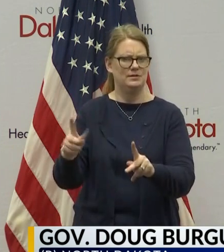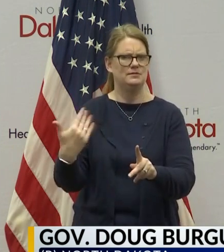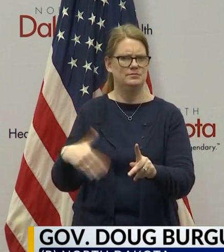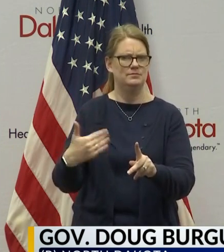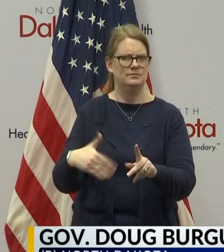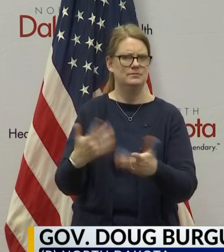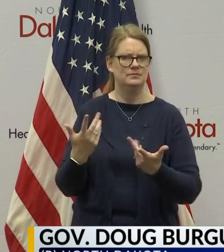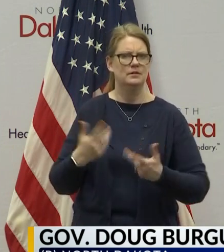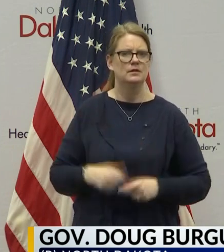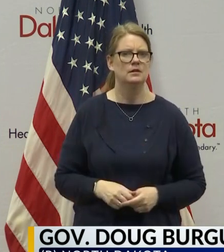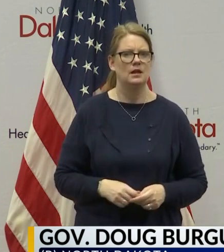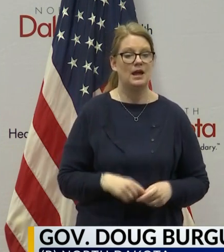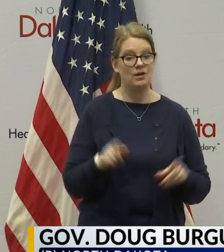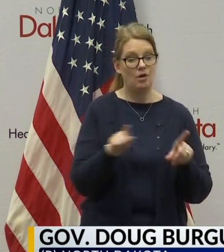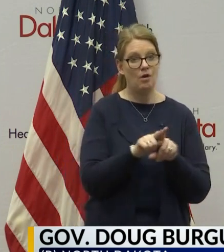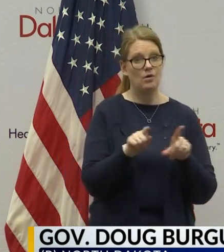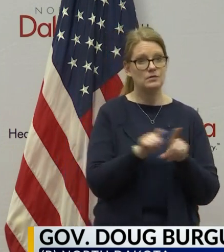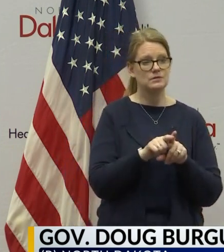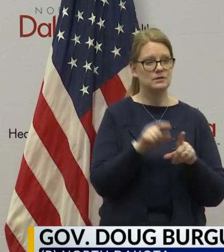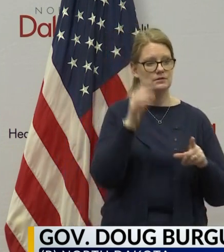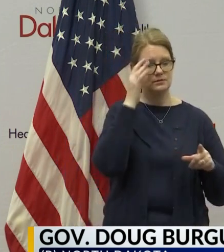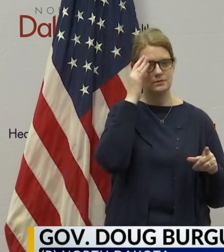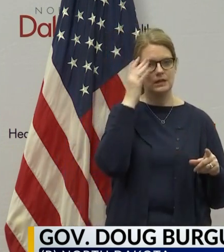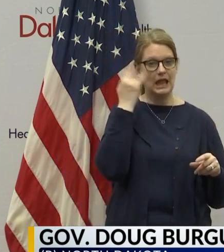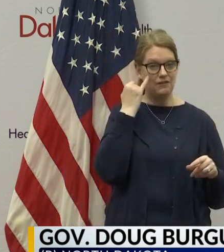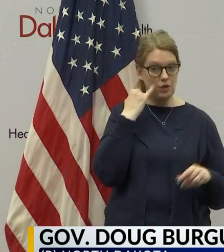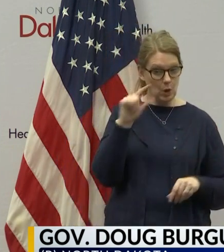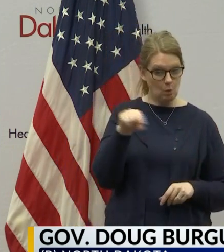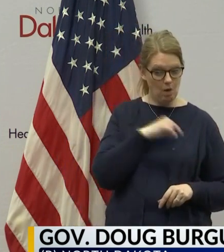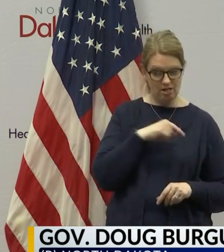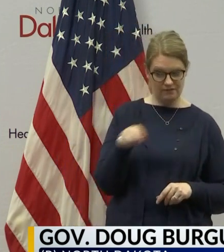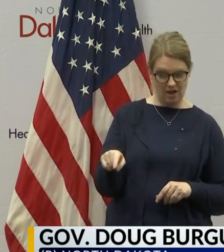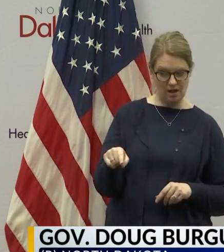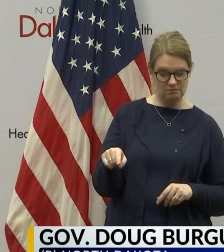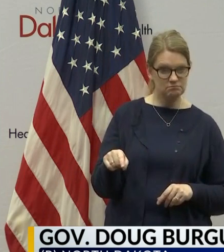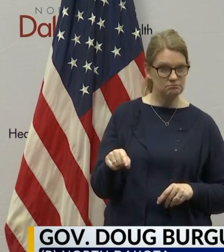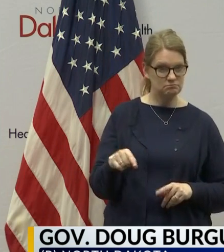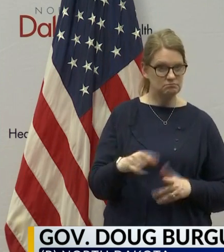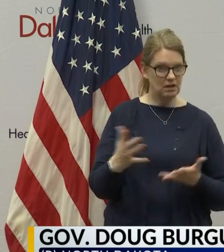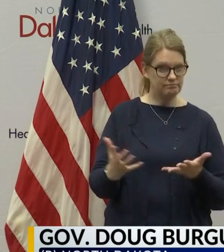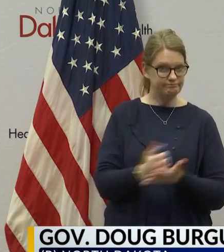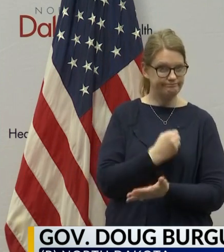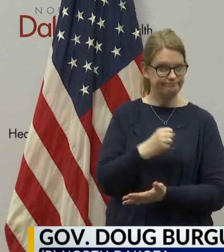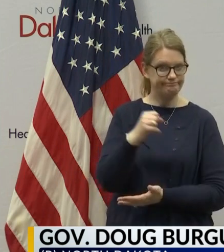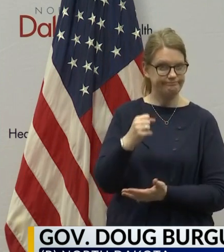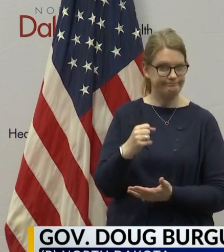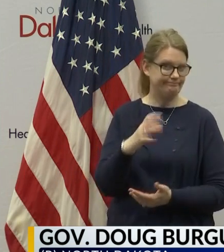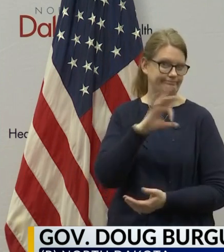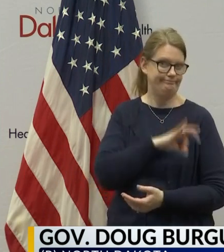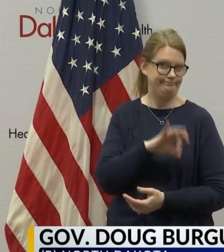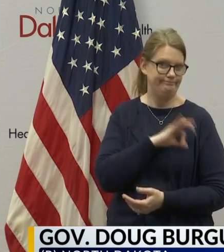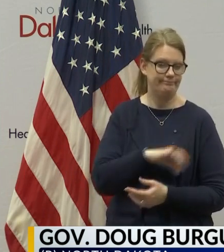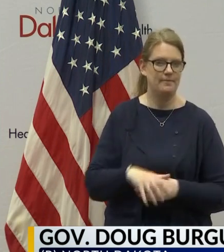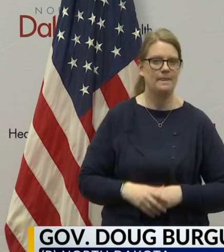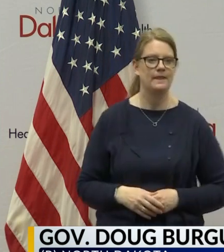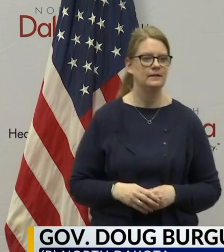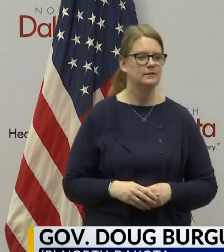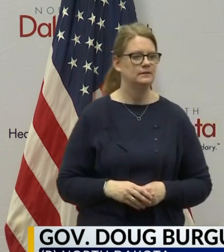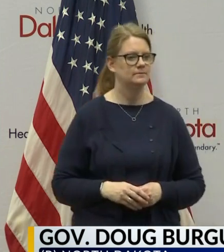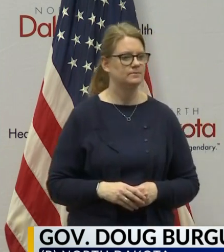and to North Dakota to make sure that you're, if you qualify, that you're getting all that support. With that,